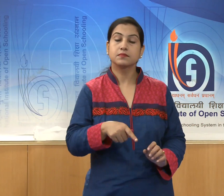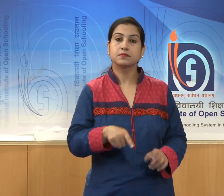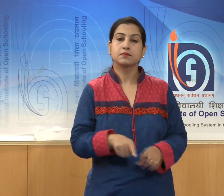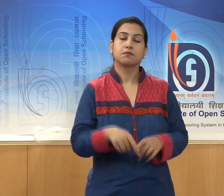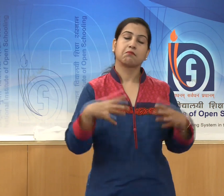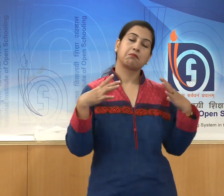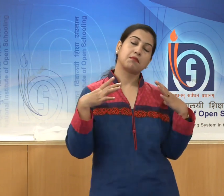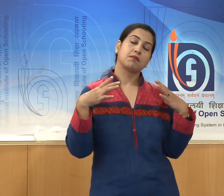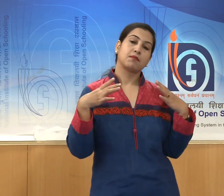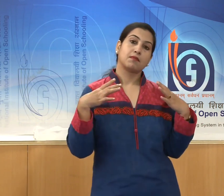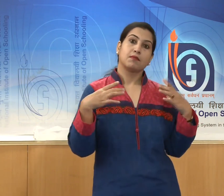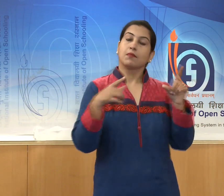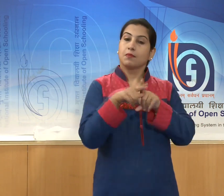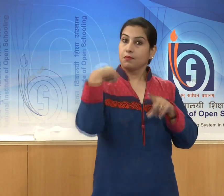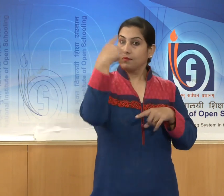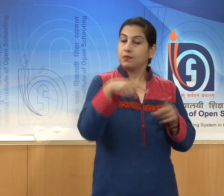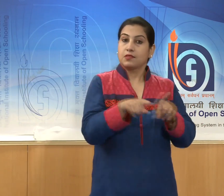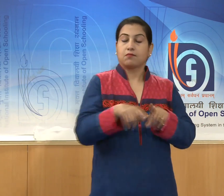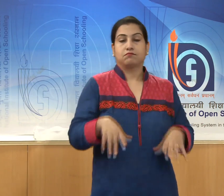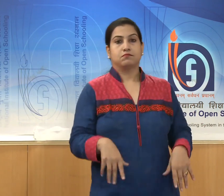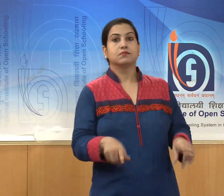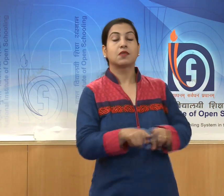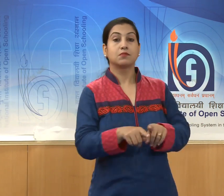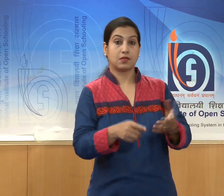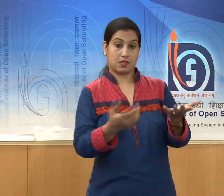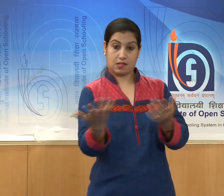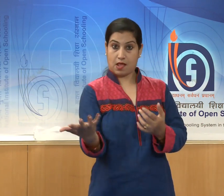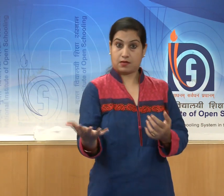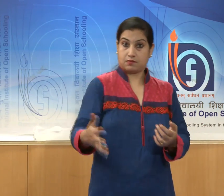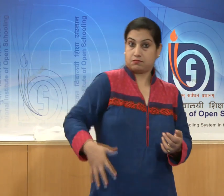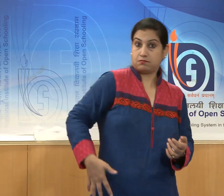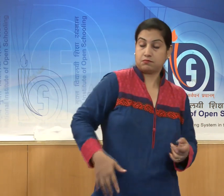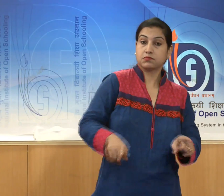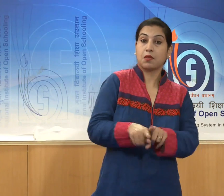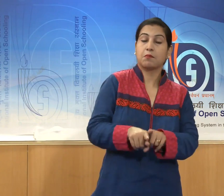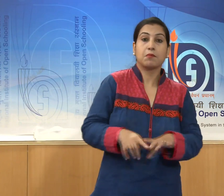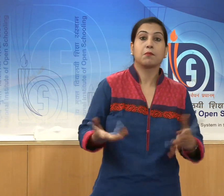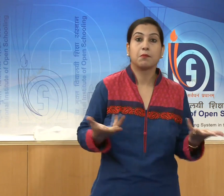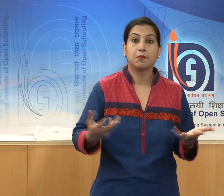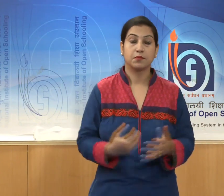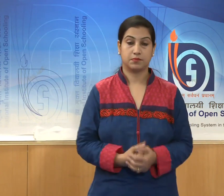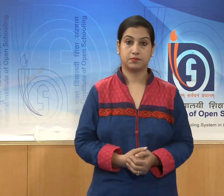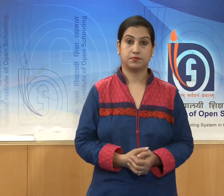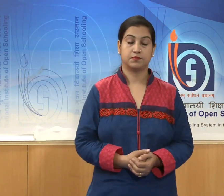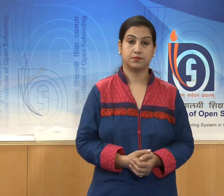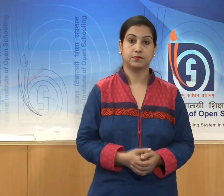with her right hand at her waist